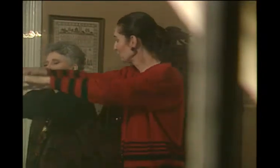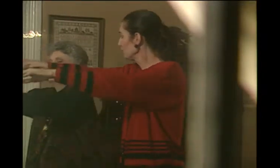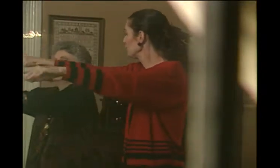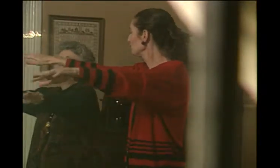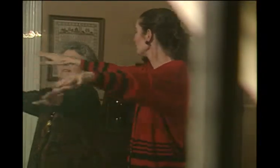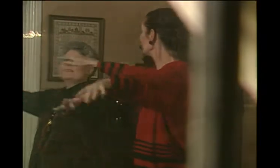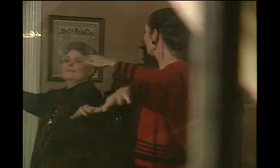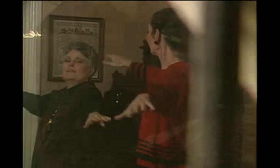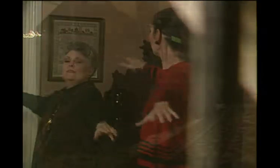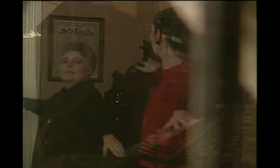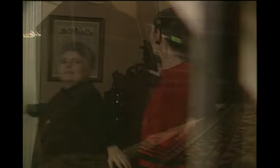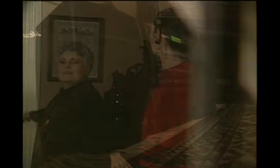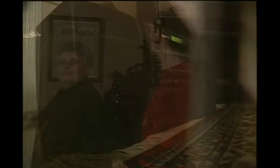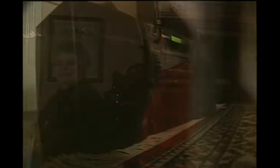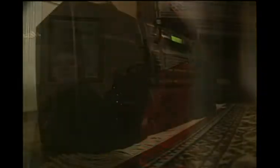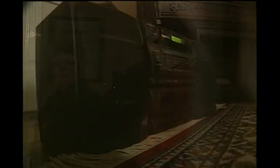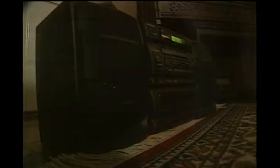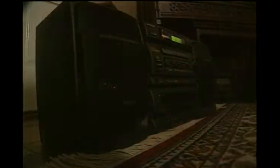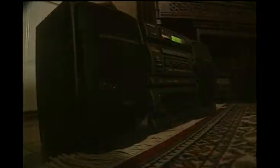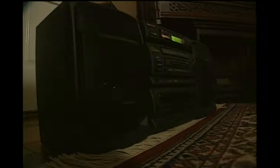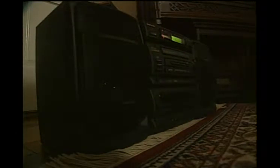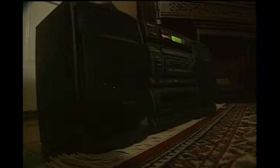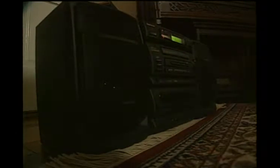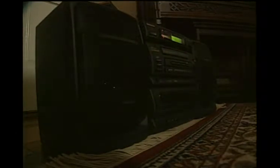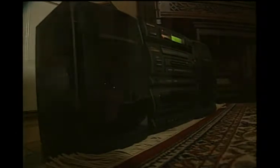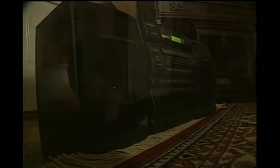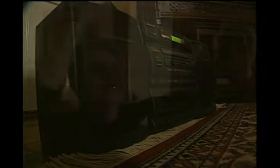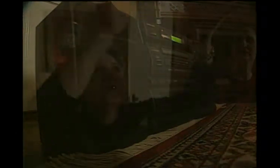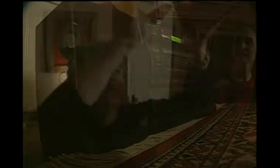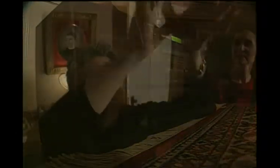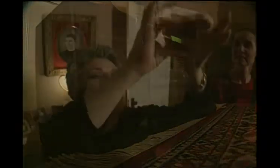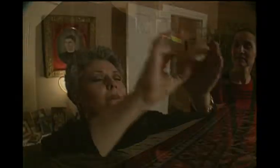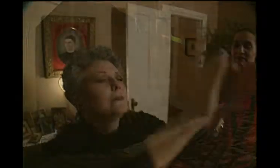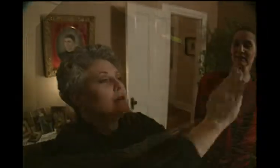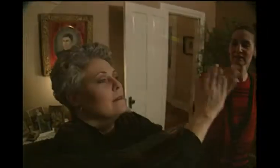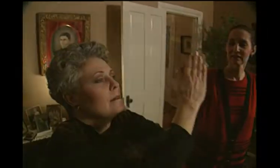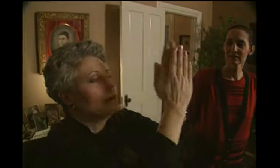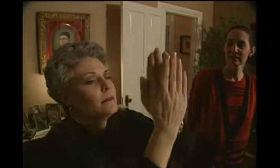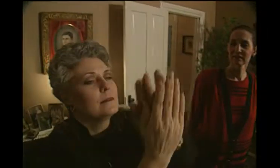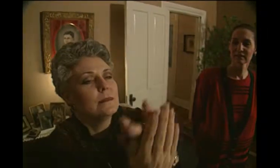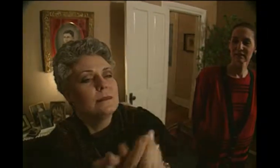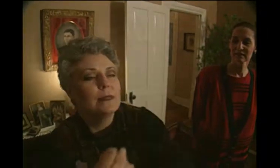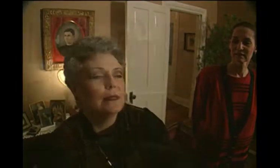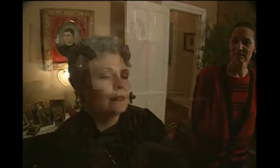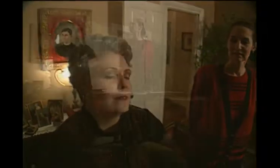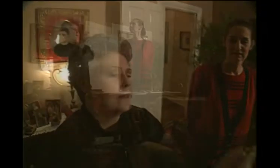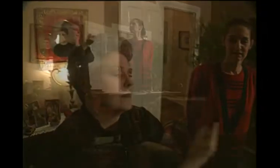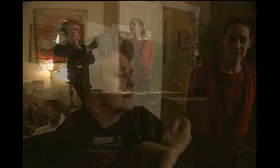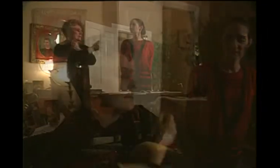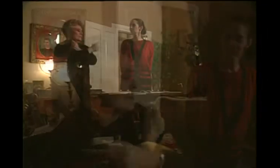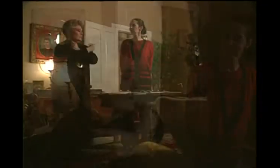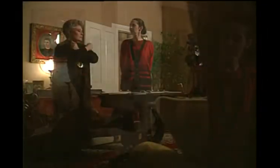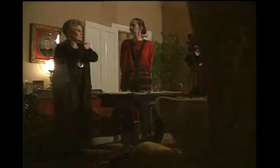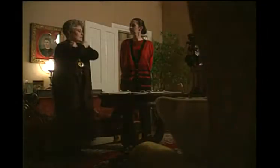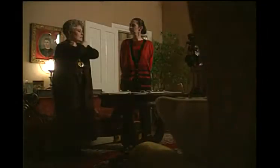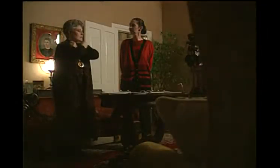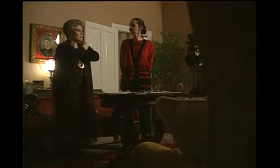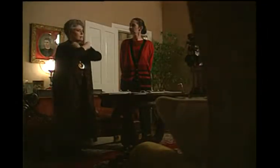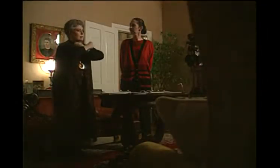from sound. I find American Sign Language an absolutely beautiful language.